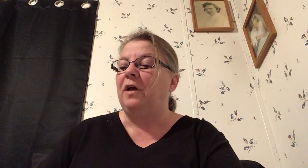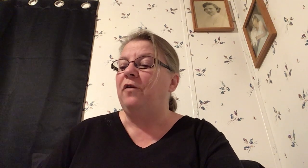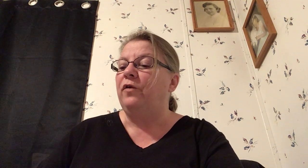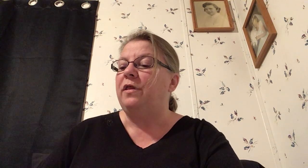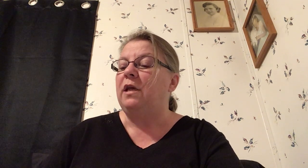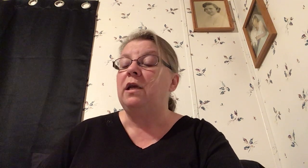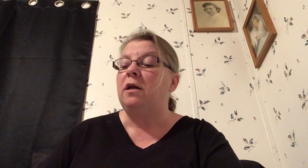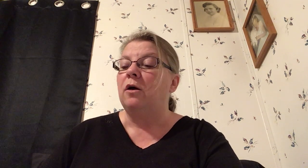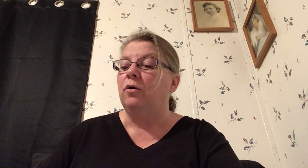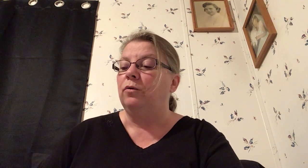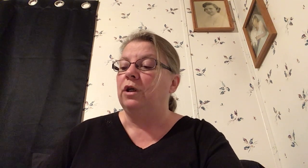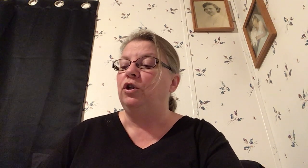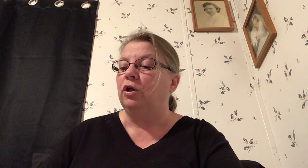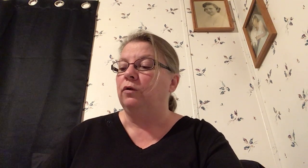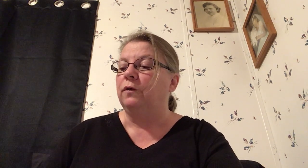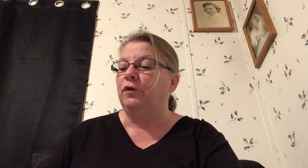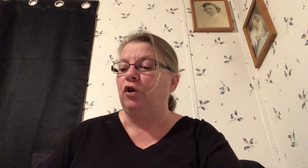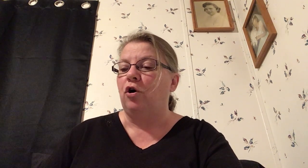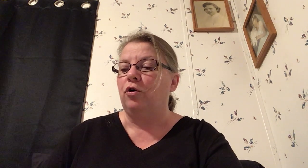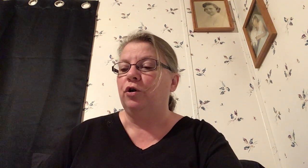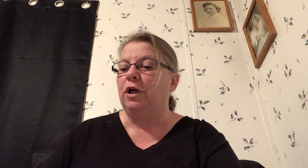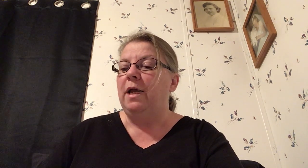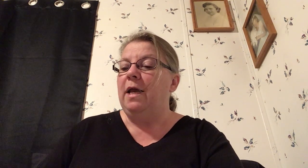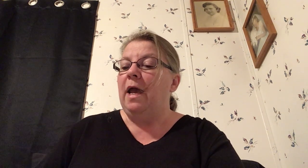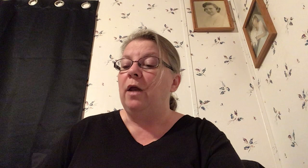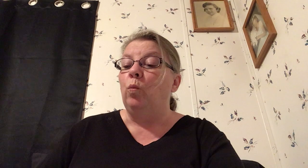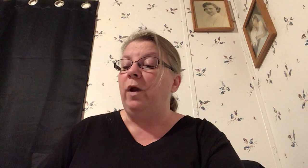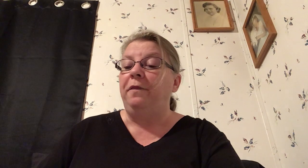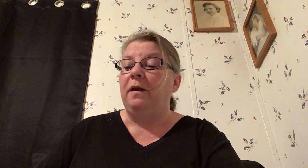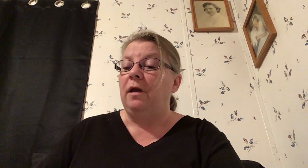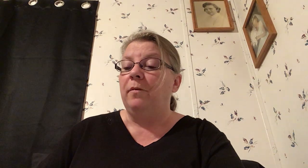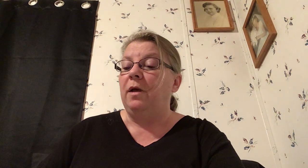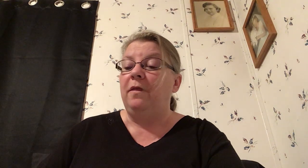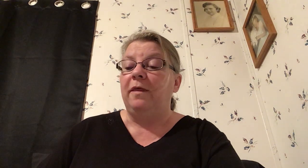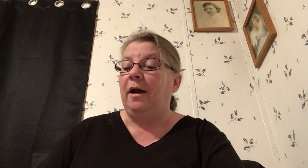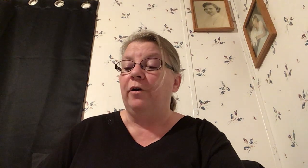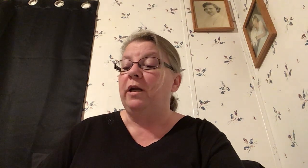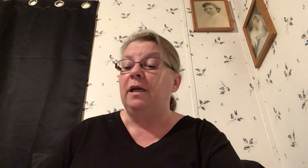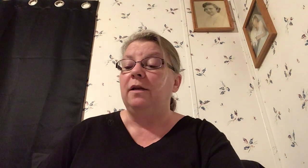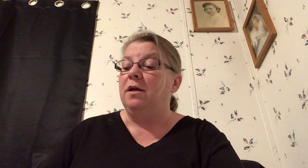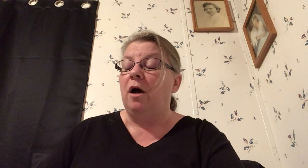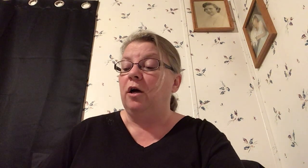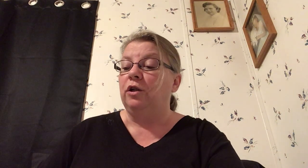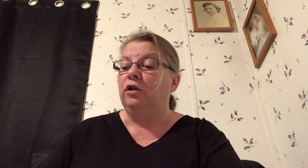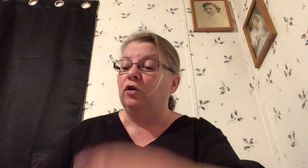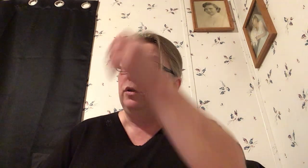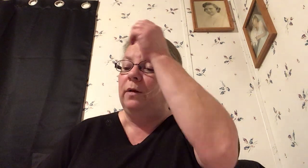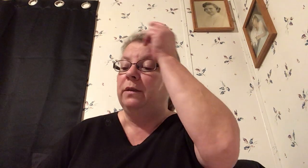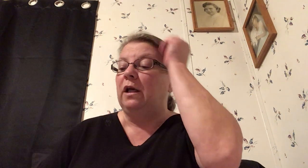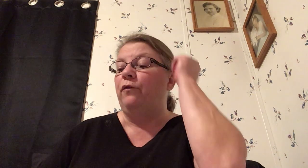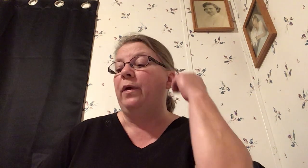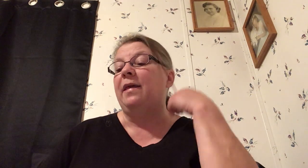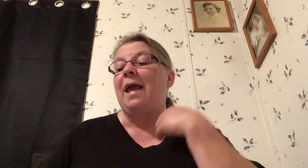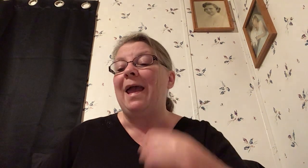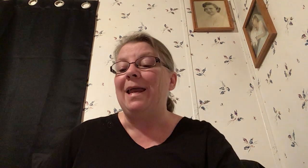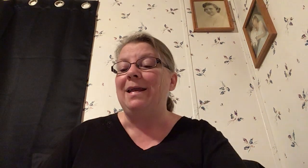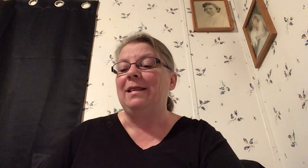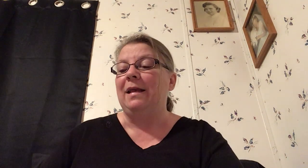everything he owned in joseph's charge and with him there he did not concern himself with anything